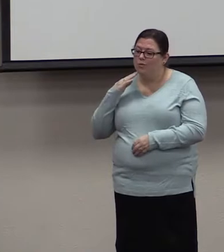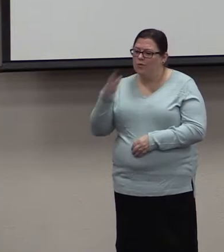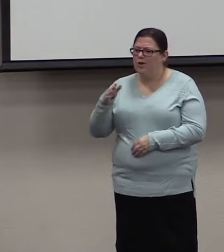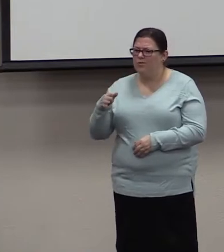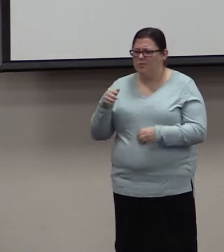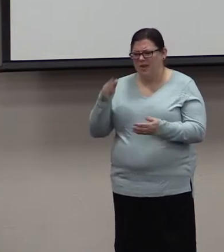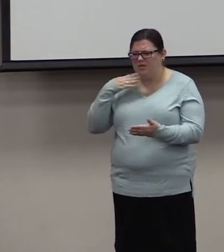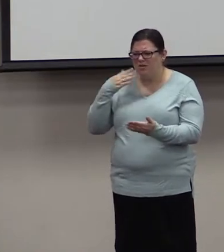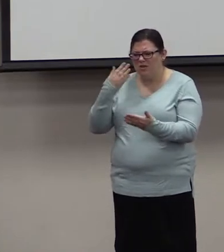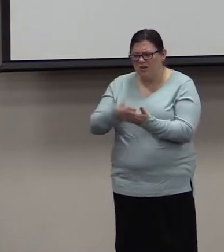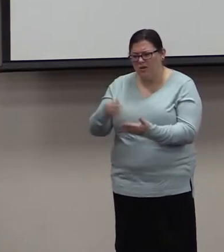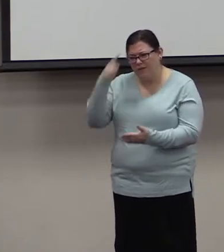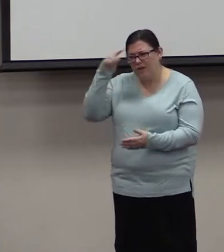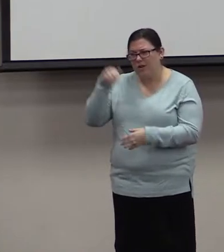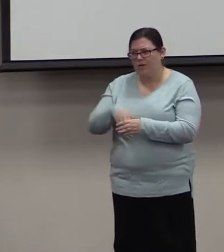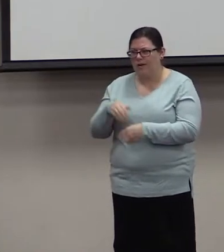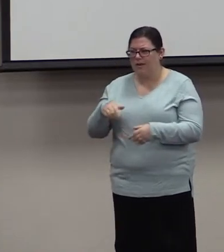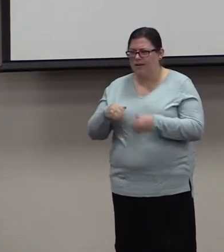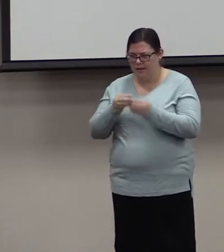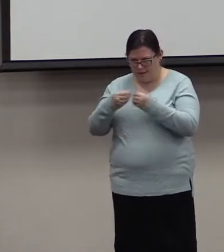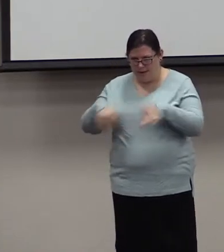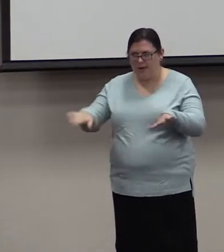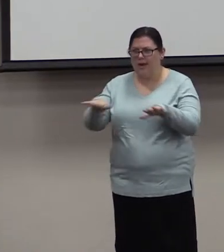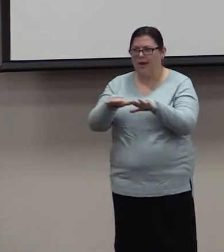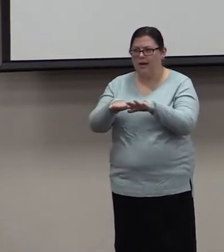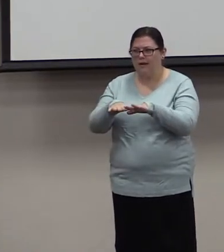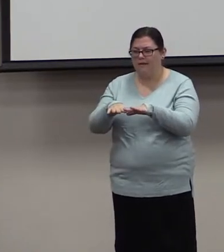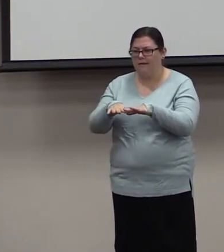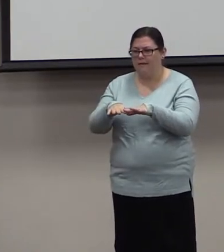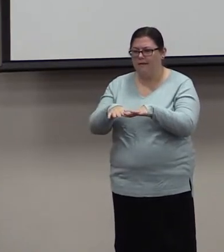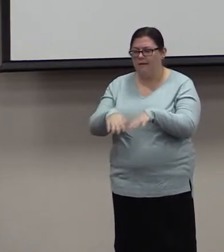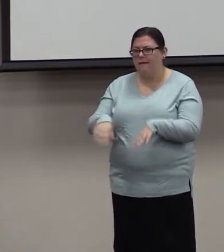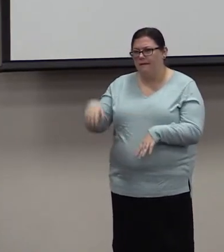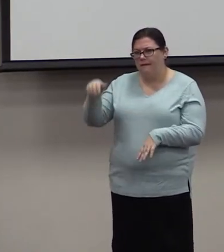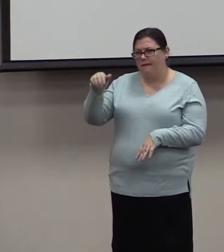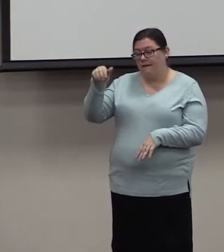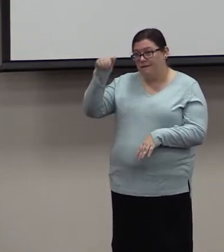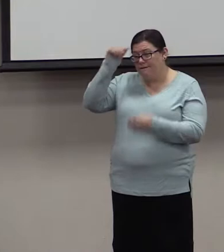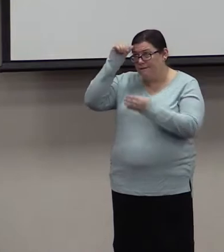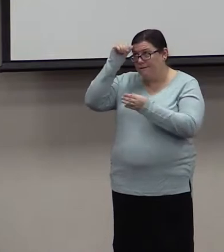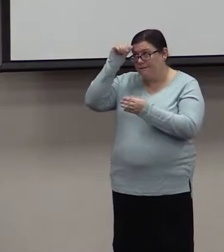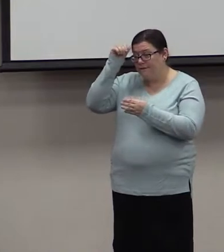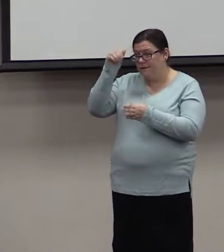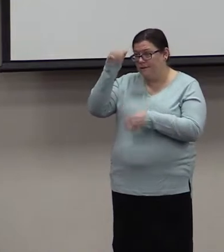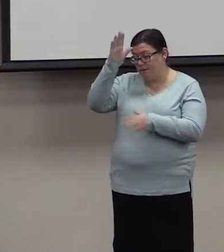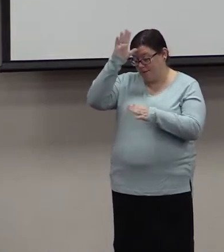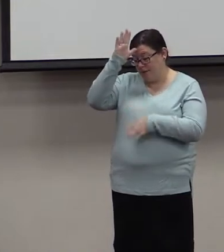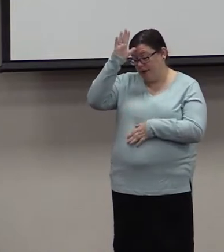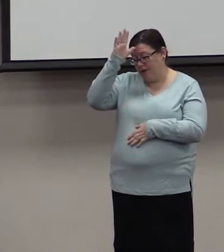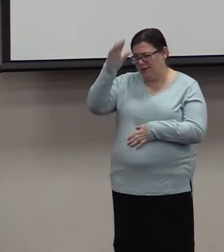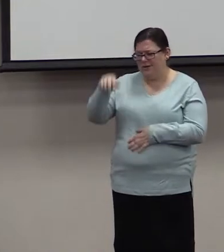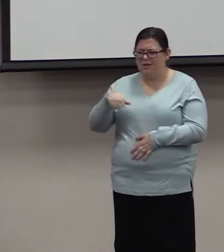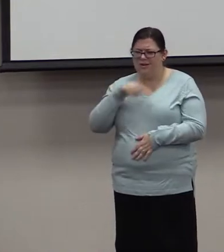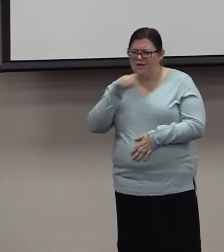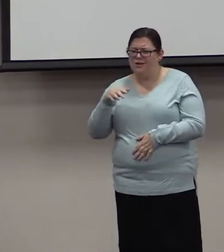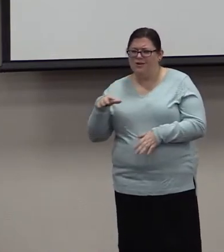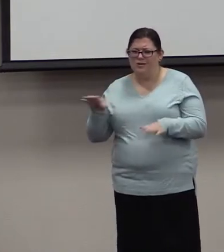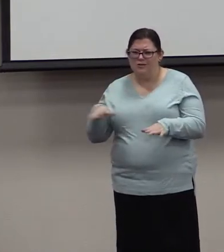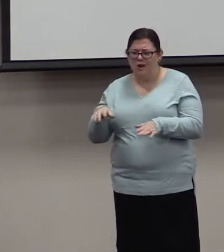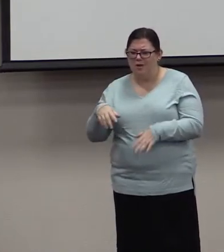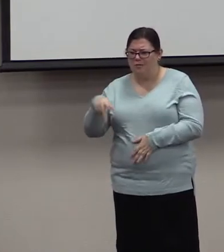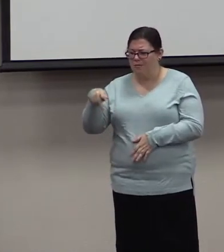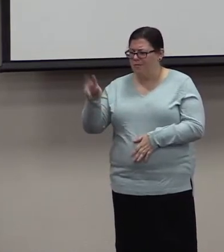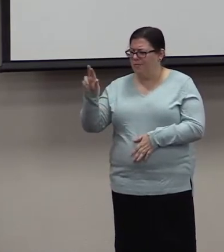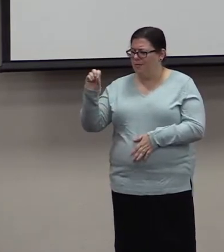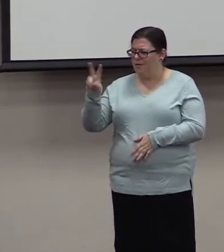not provoke your children to anger, but bring them up in discipline and instruction of the Lord. It